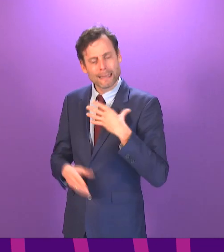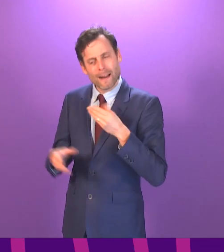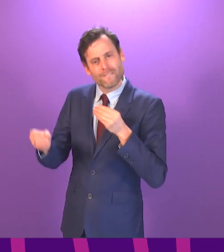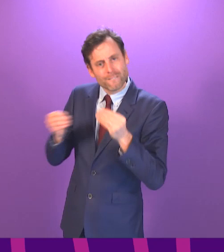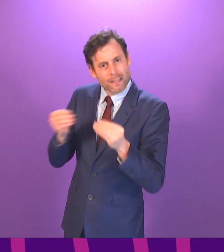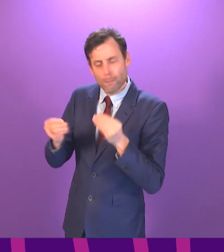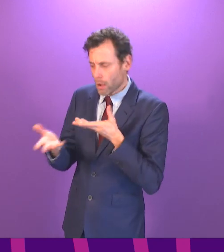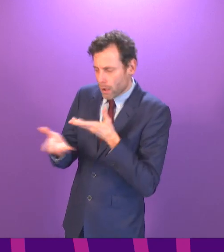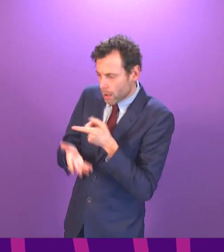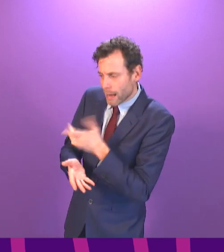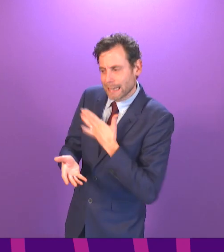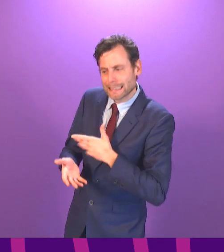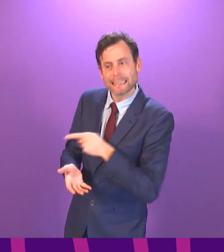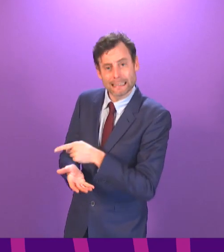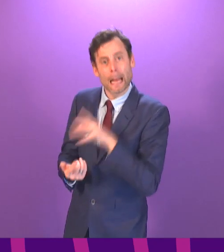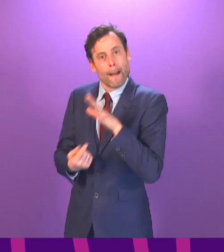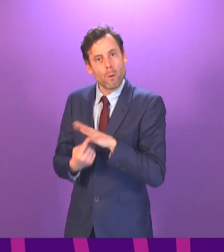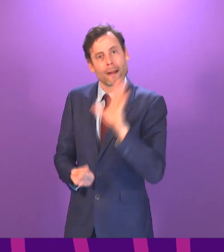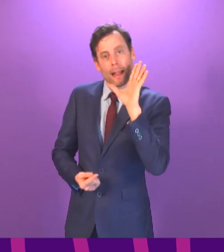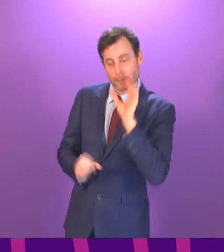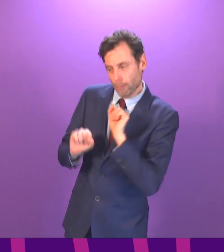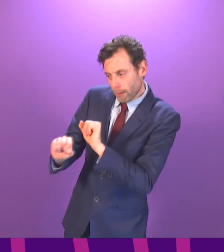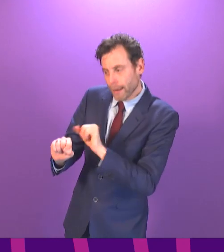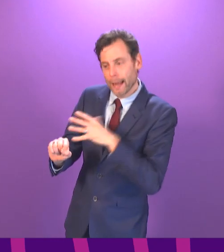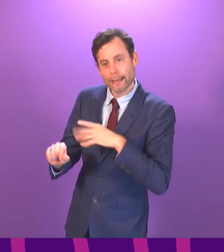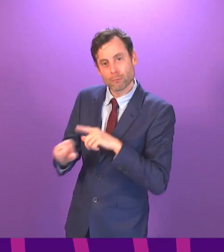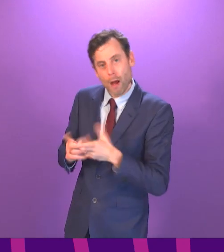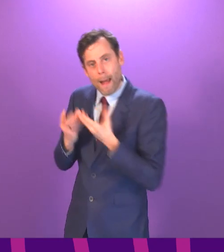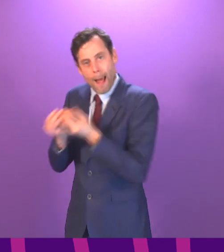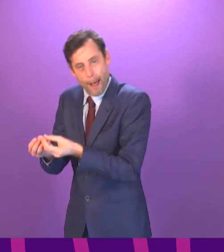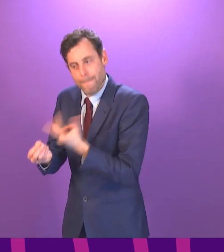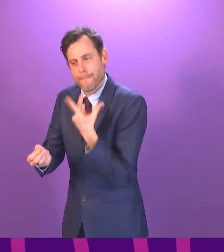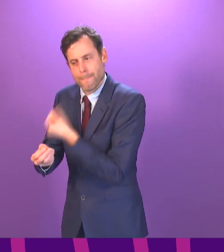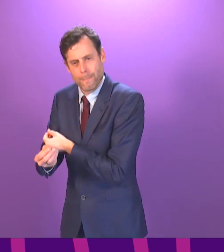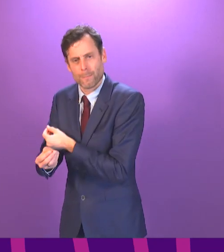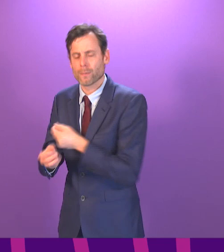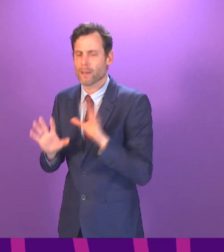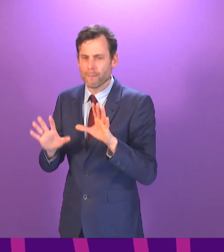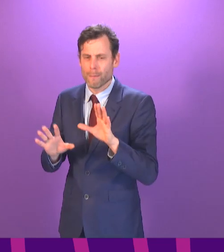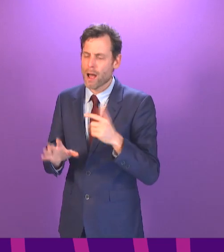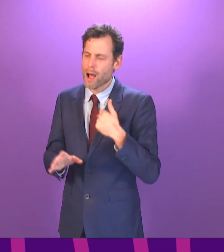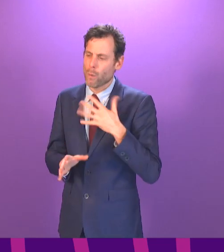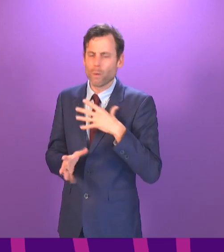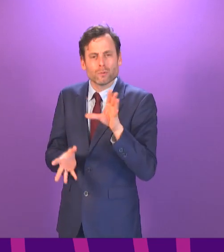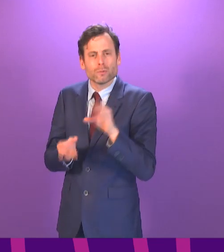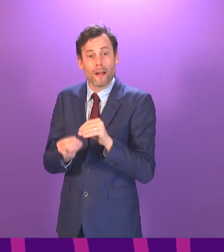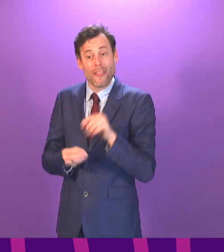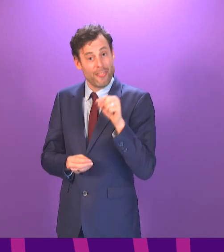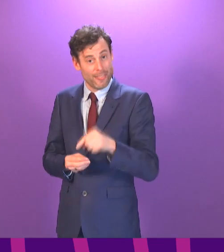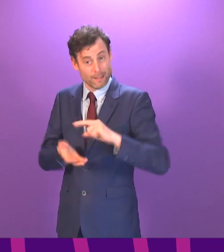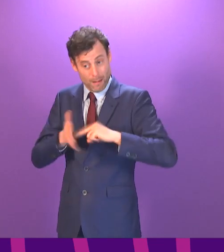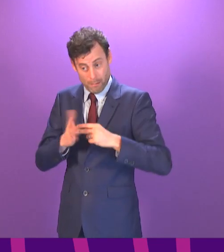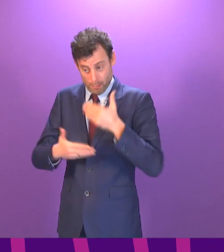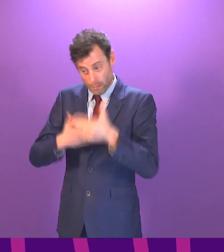local health boards is really important. we will continue to try to get this as right as we can. But let me just end this answer by saying this programme is going